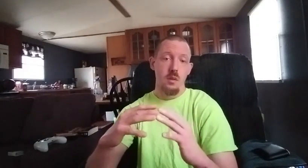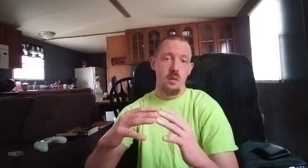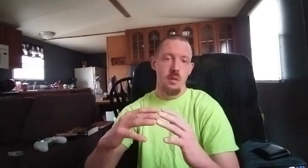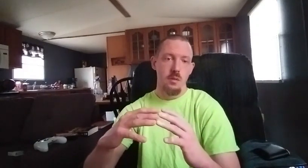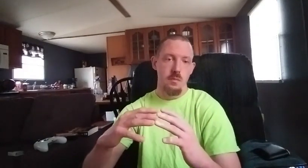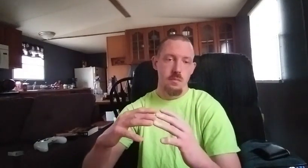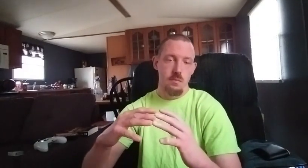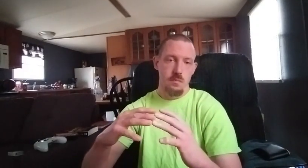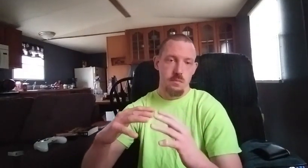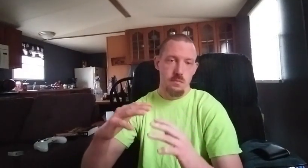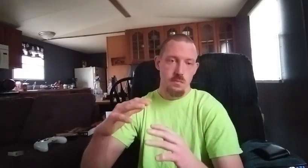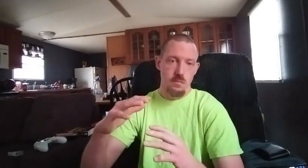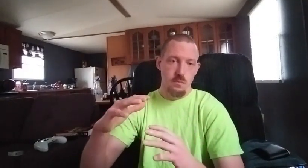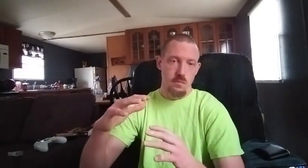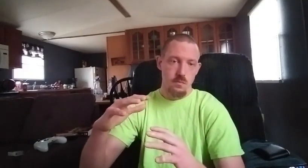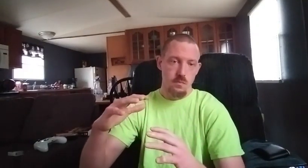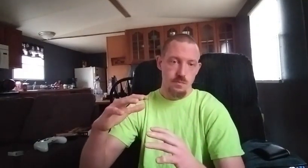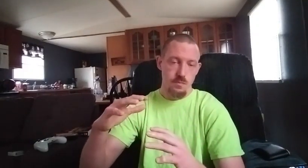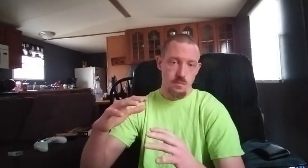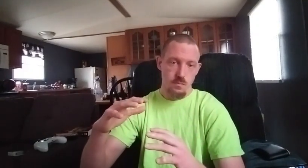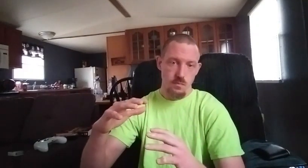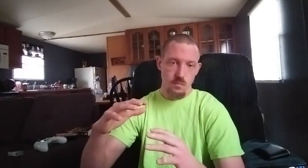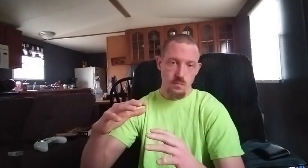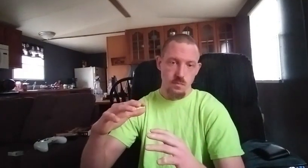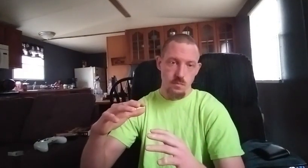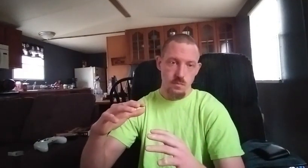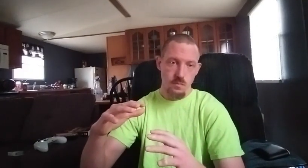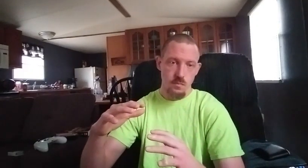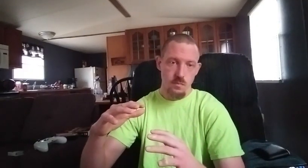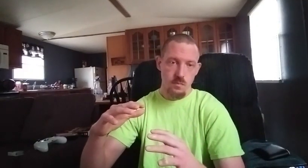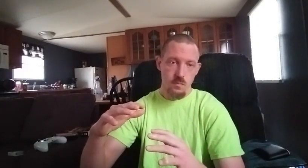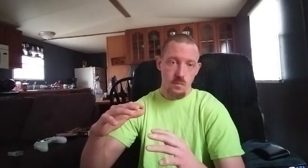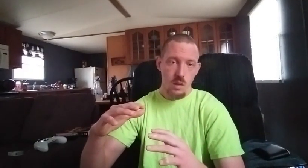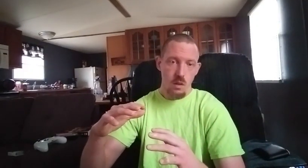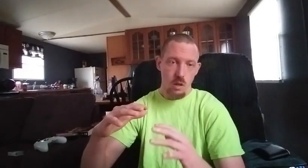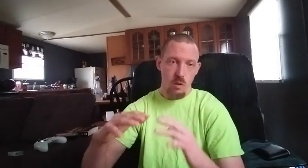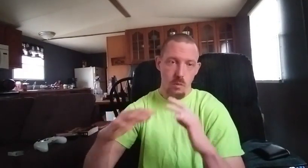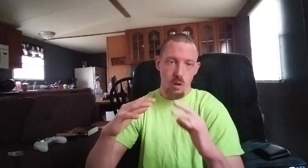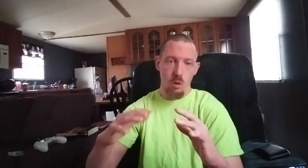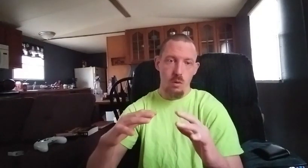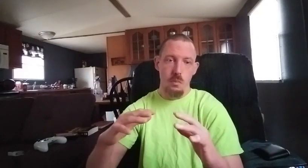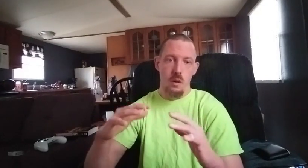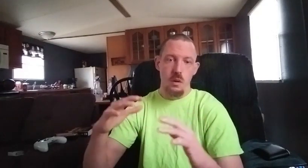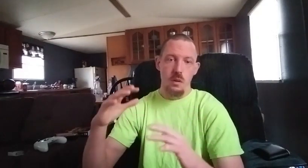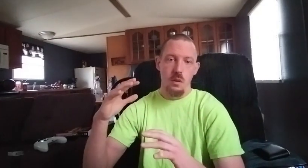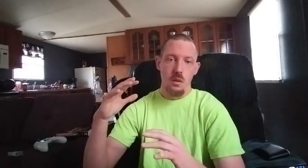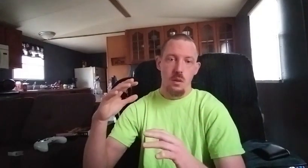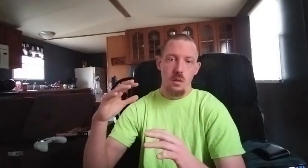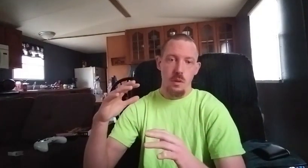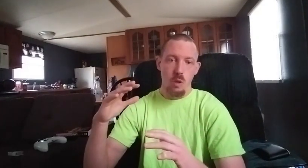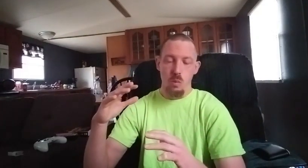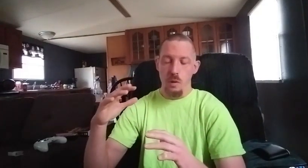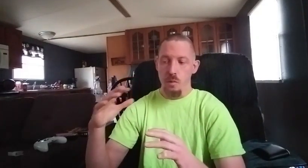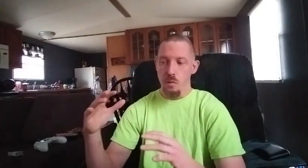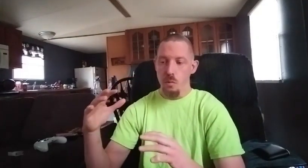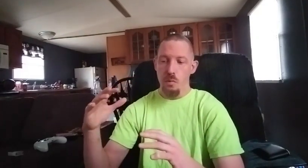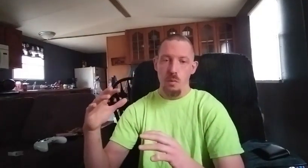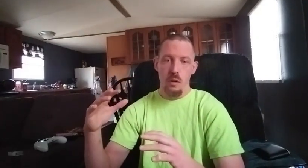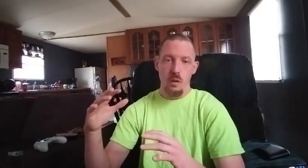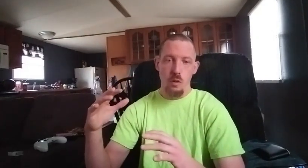if you have a goal in mind that you want to do and you